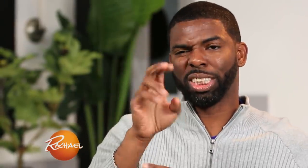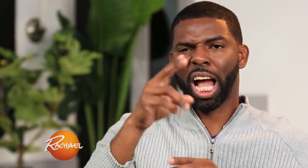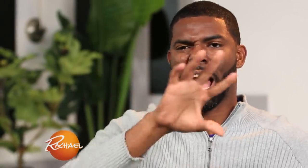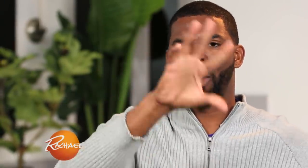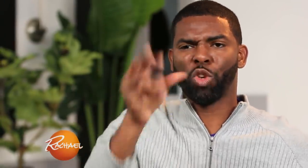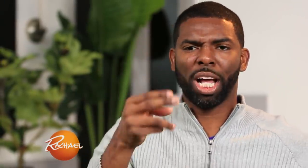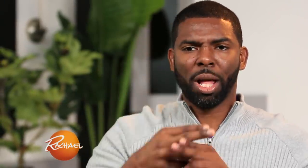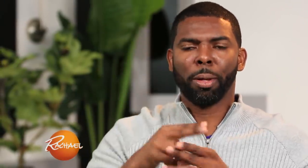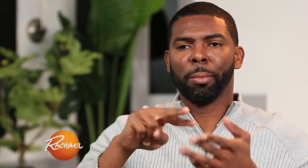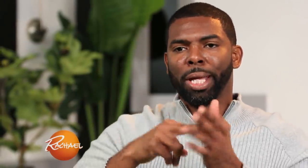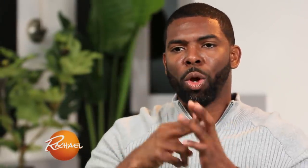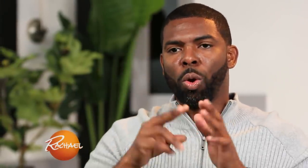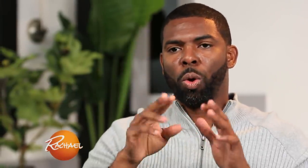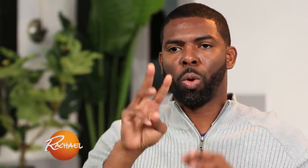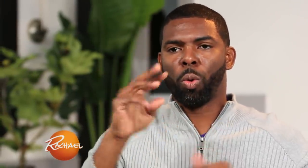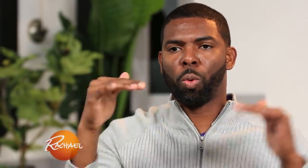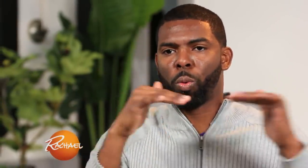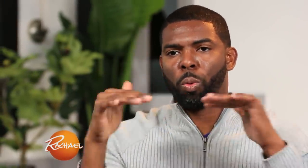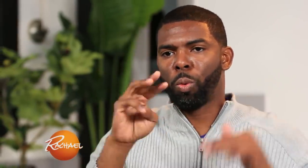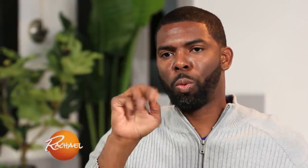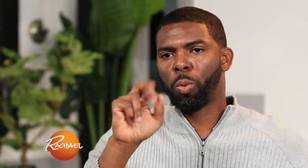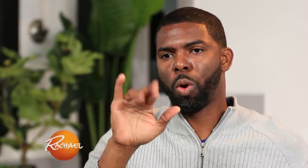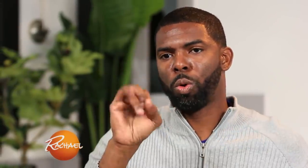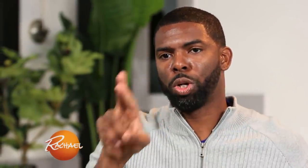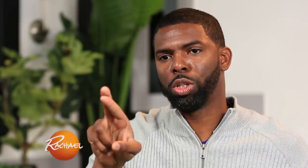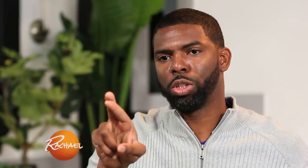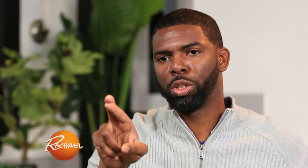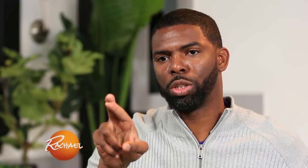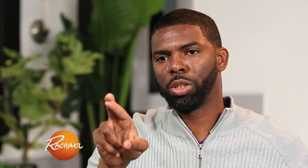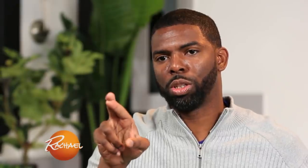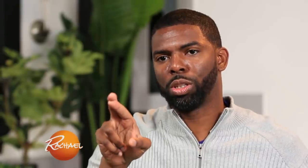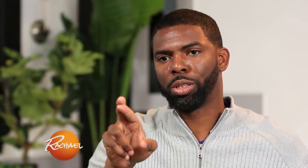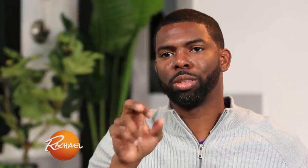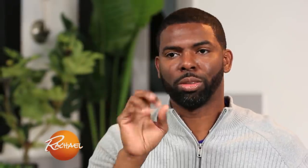It's an African name that means warrior.